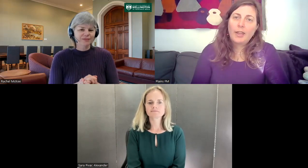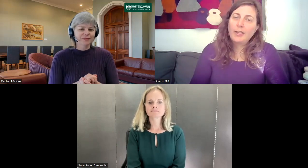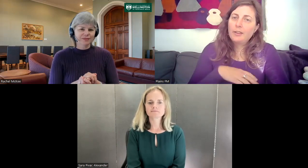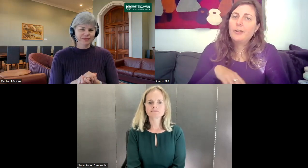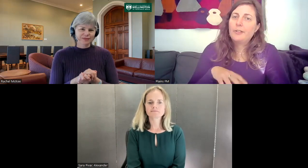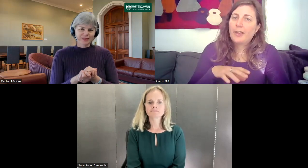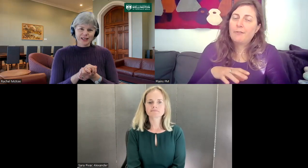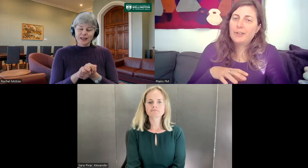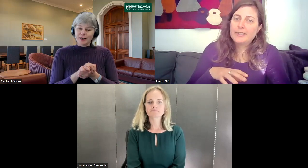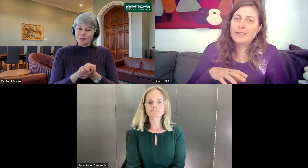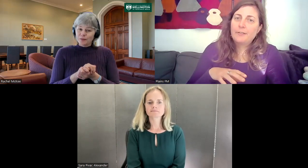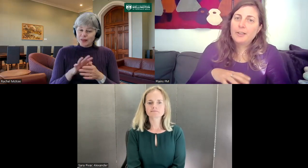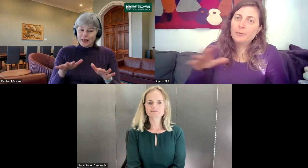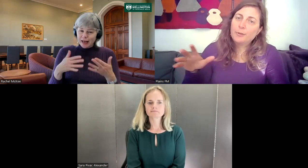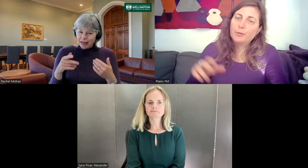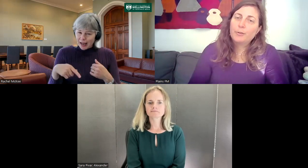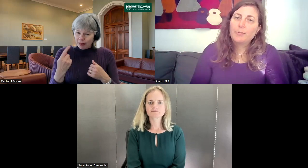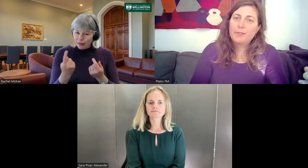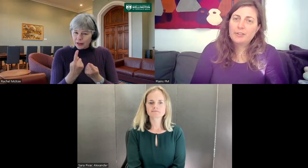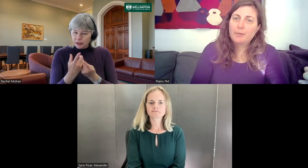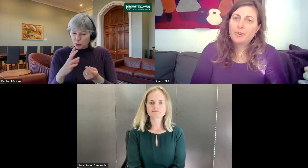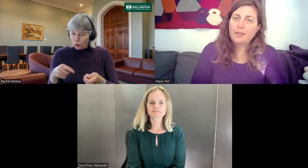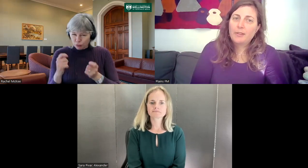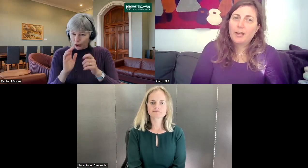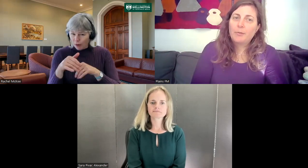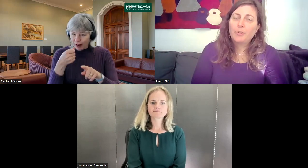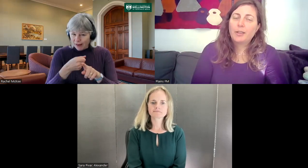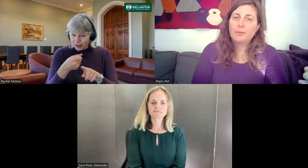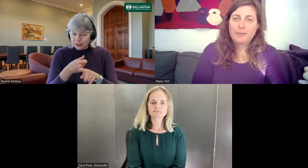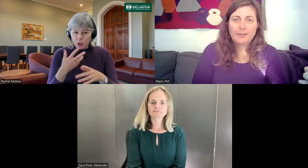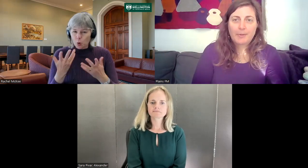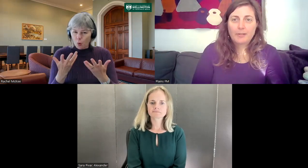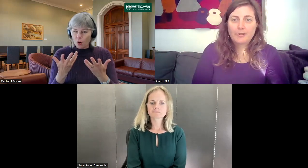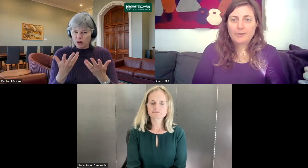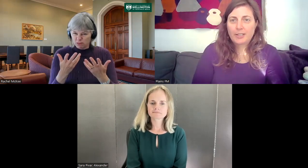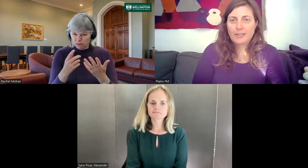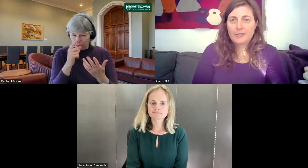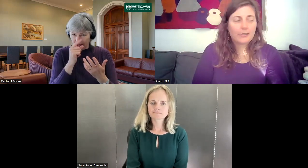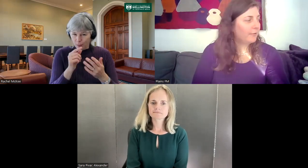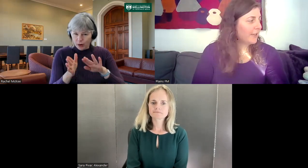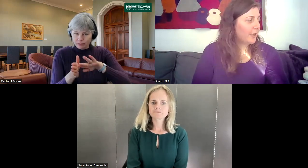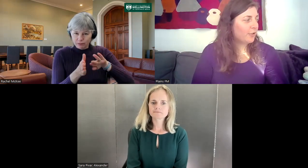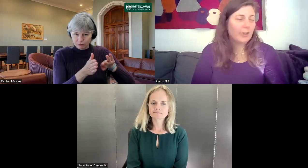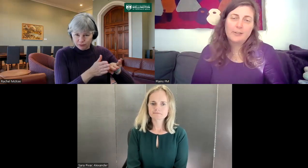Anything else on the advocacy side of things? Or can we finish up with talking a wee bit about the Deaf Studies Research Unit?